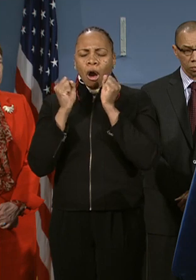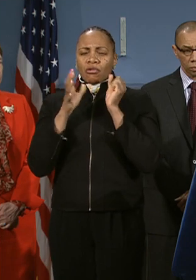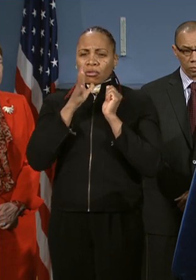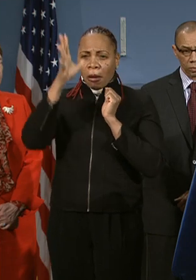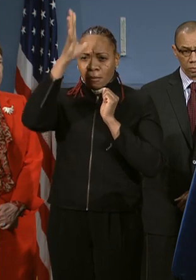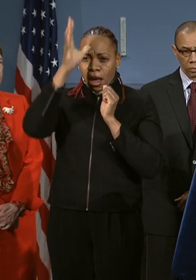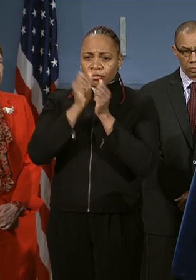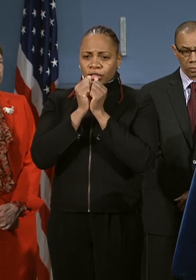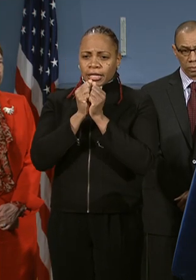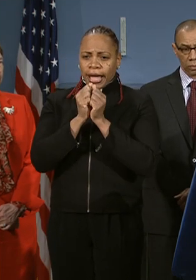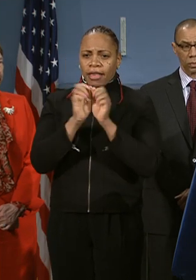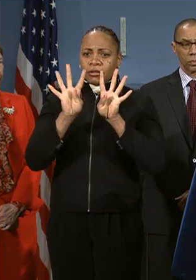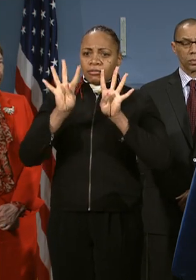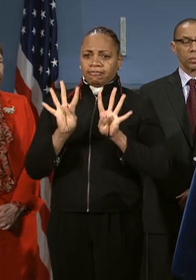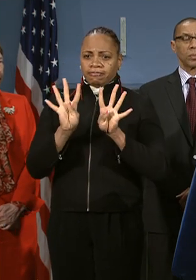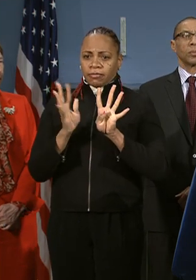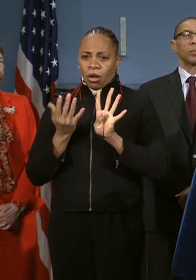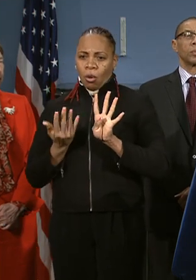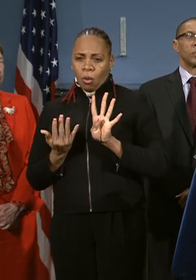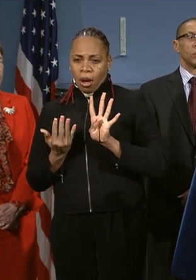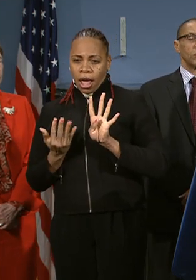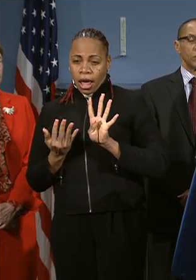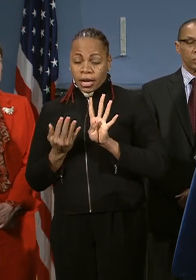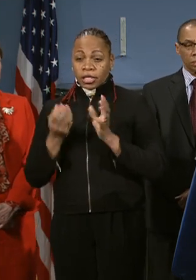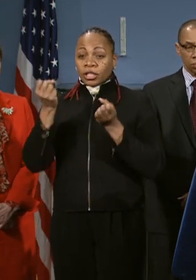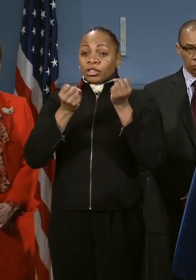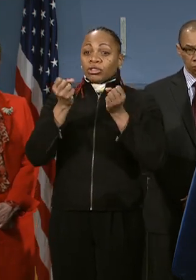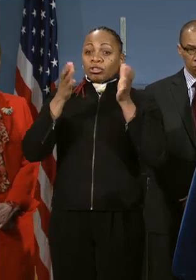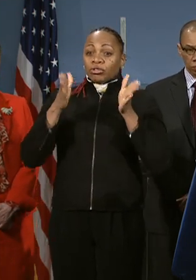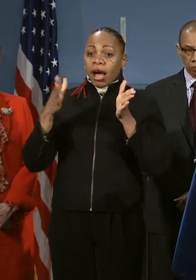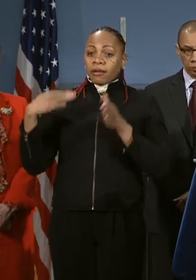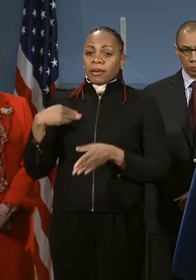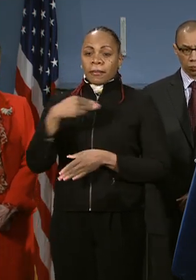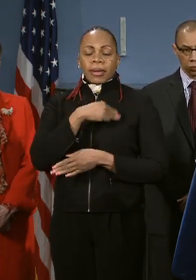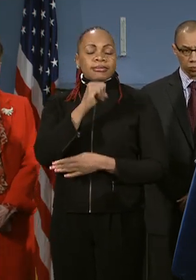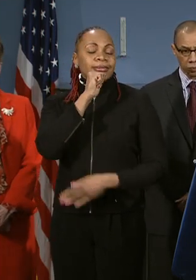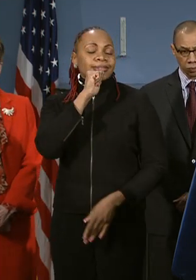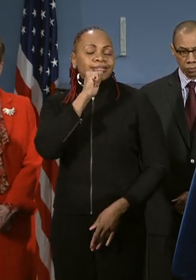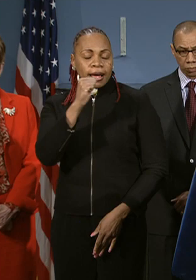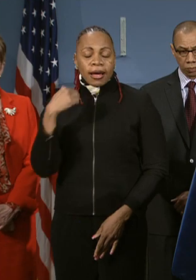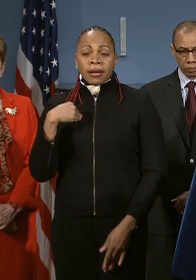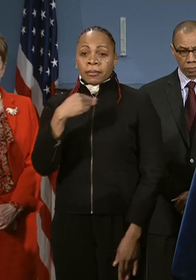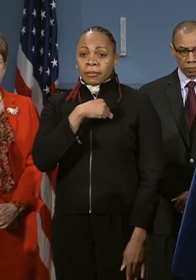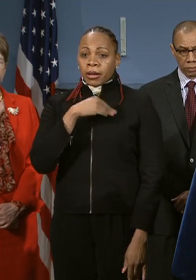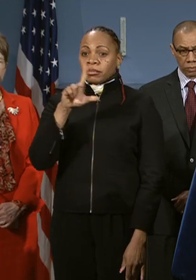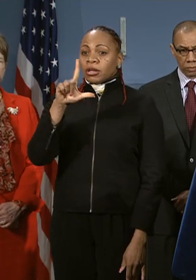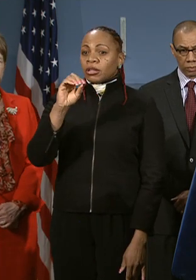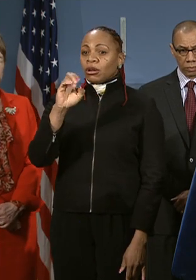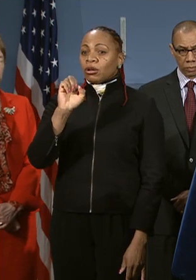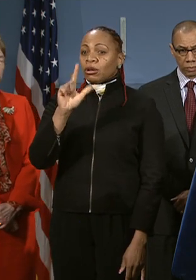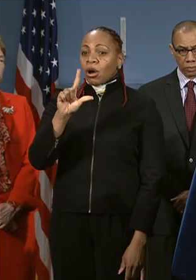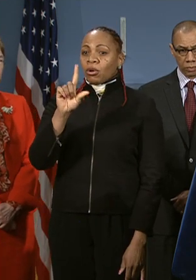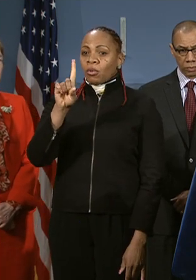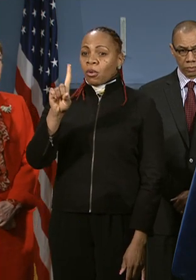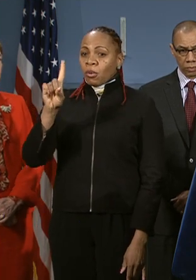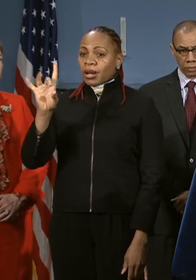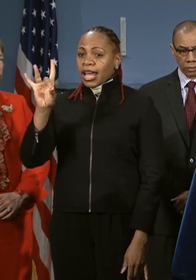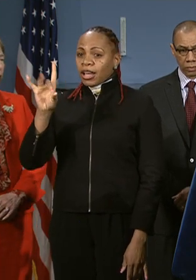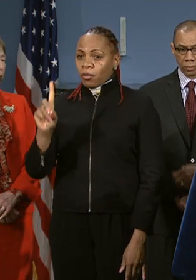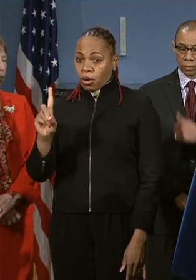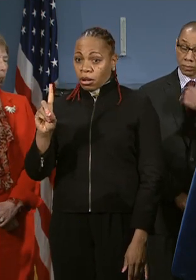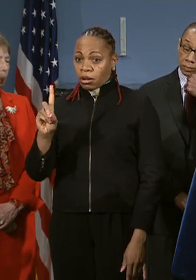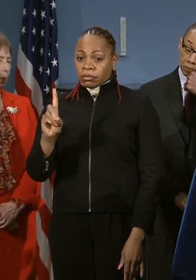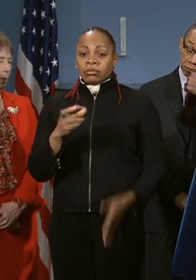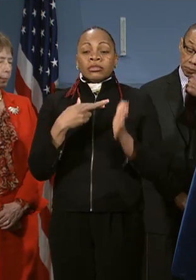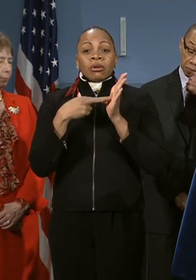rides to school. The drivers and matrons on those buses are not members of Local 1181. They're either represented by other